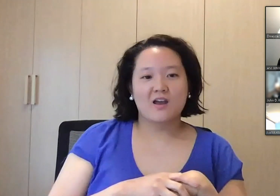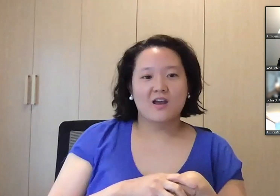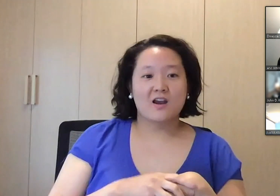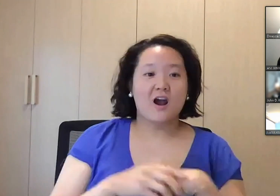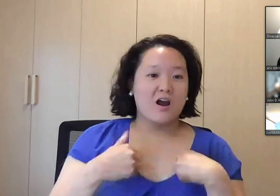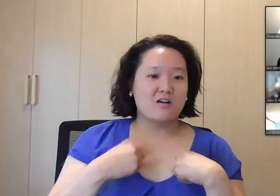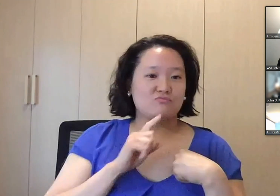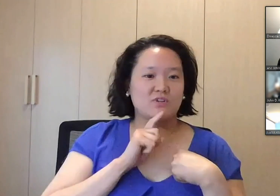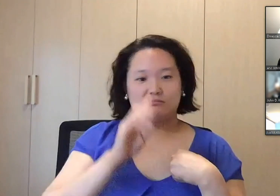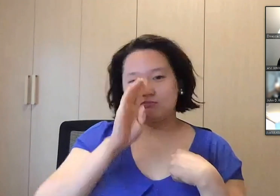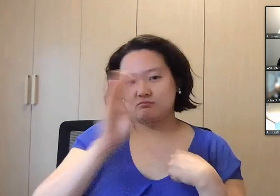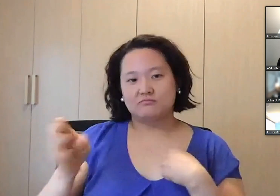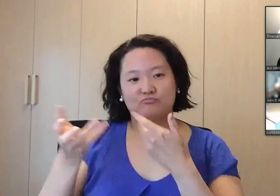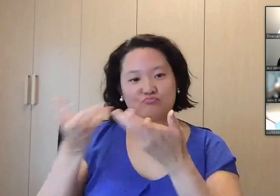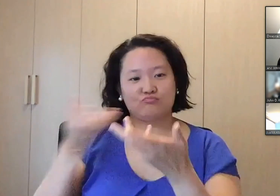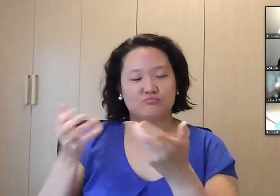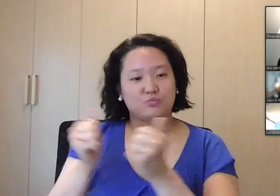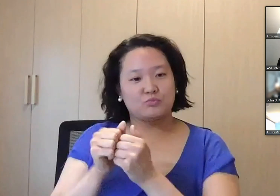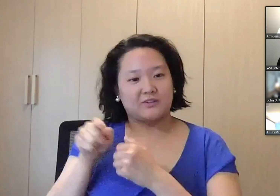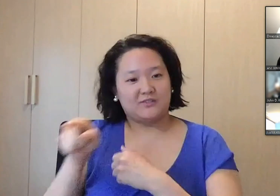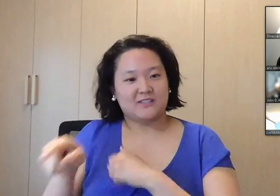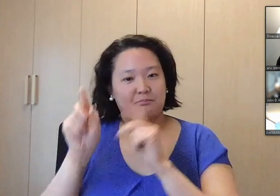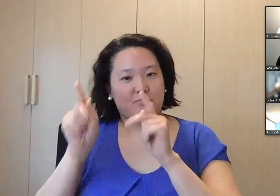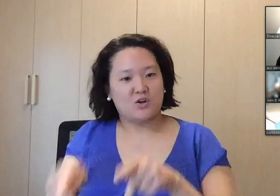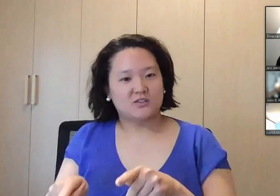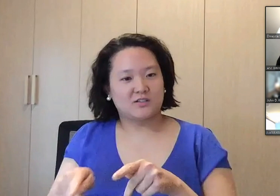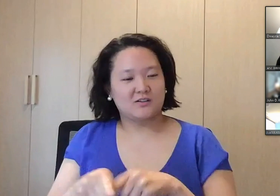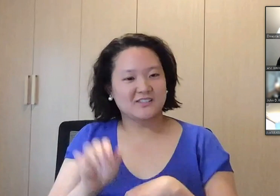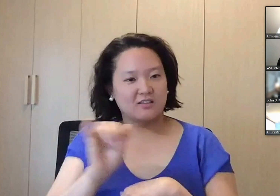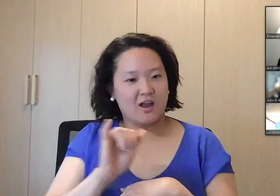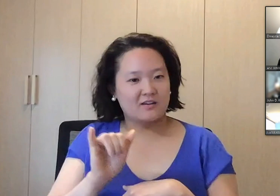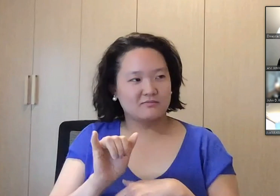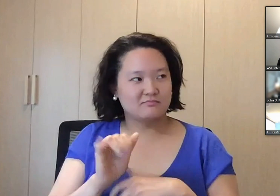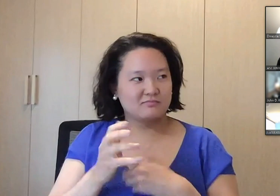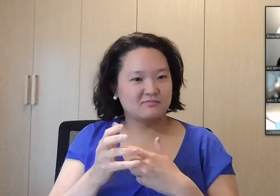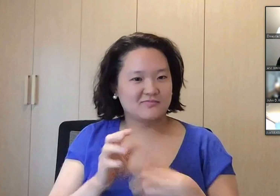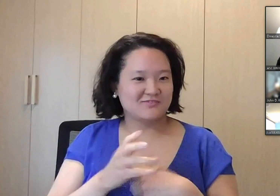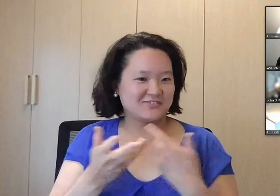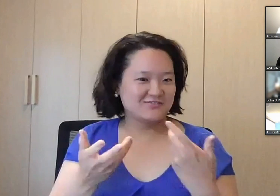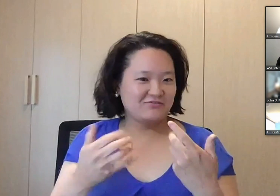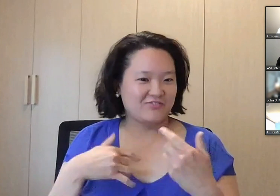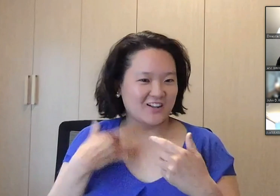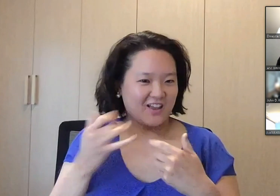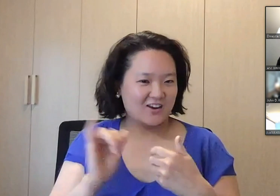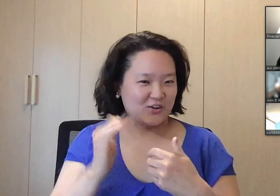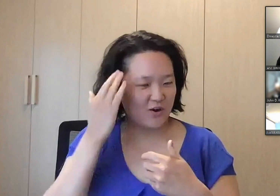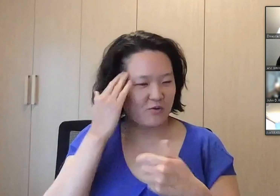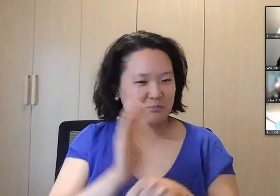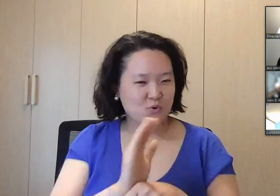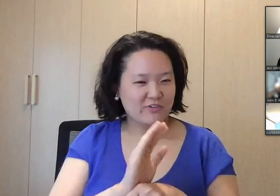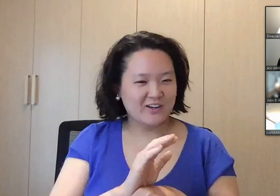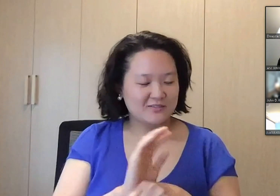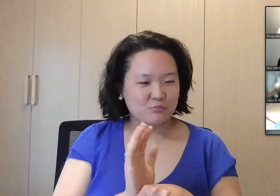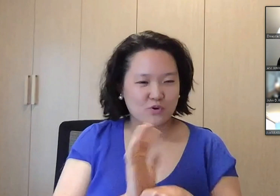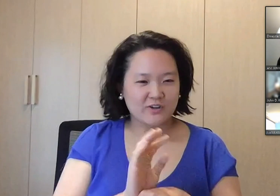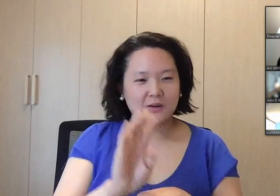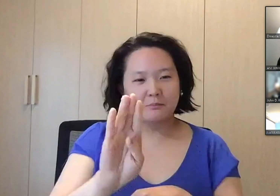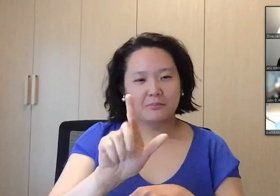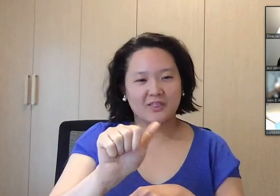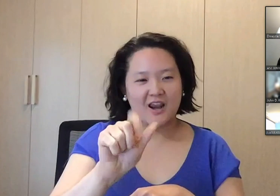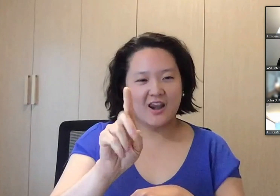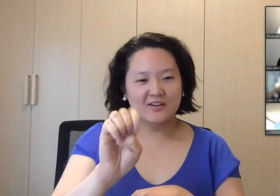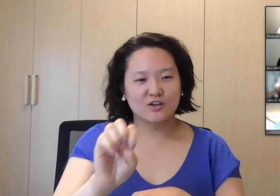moved, it spoke, it had facial expressions, and we were able to directly interact with the AI human. And